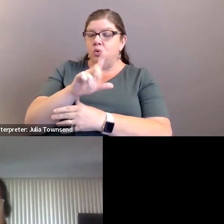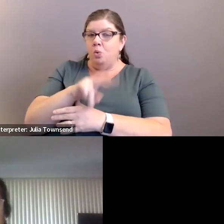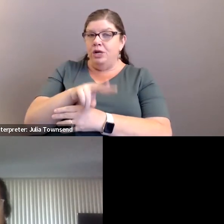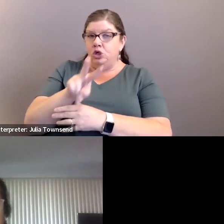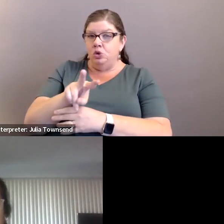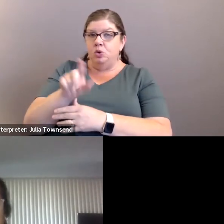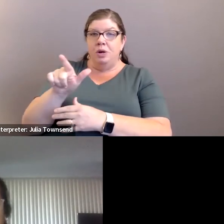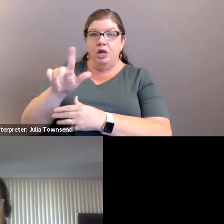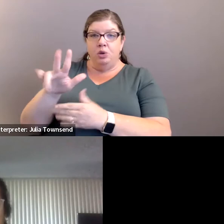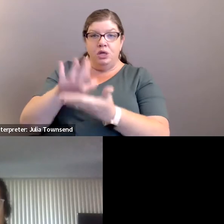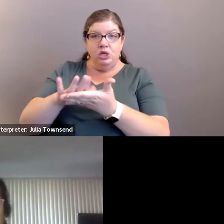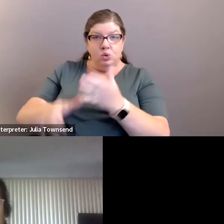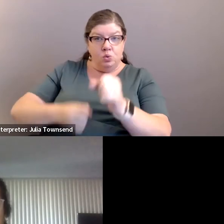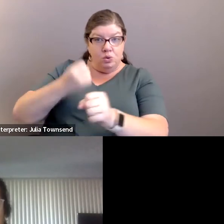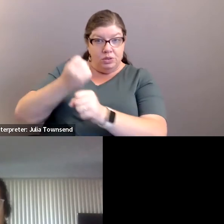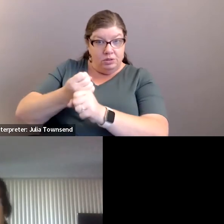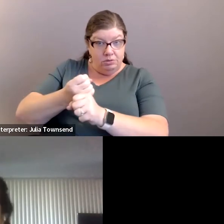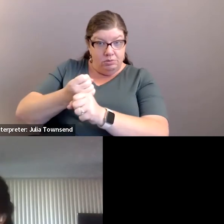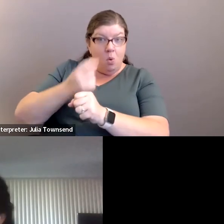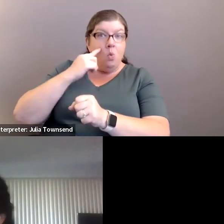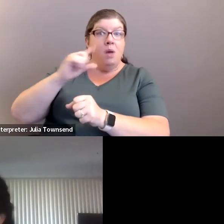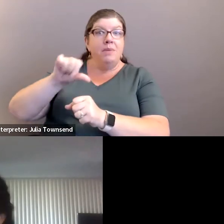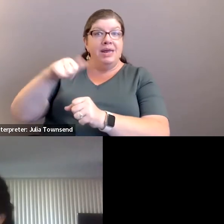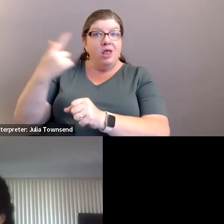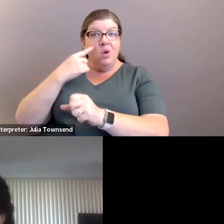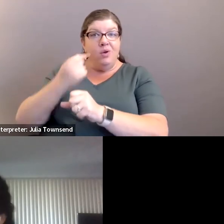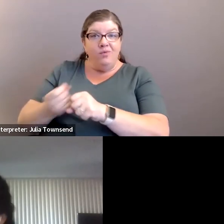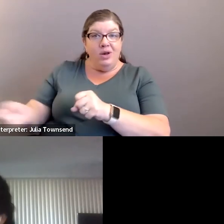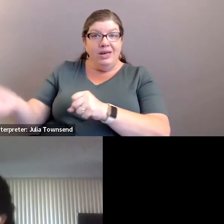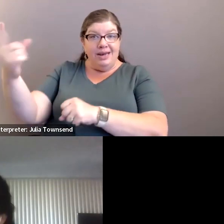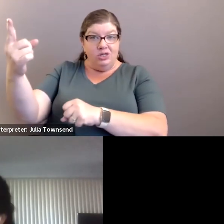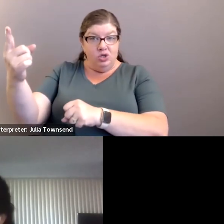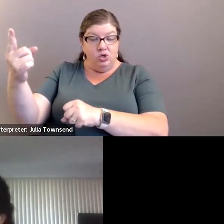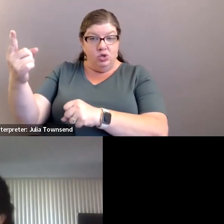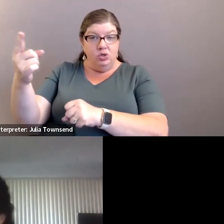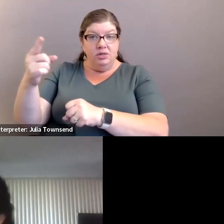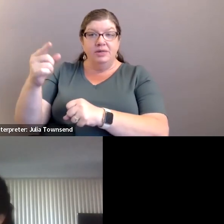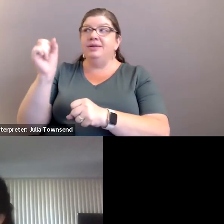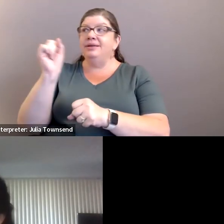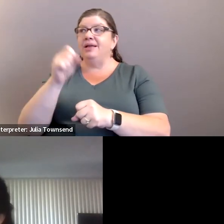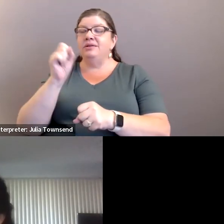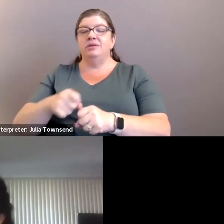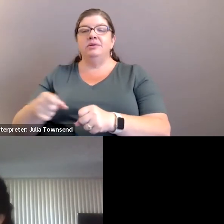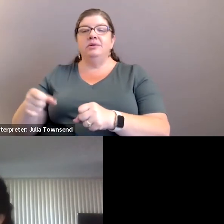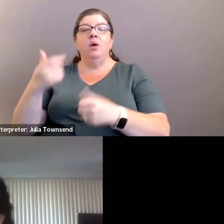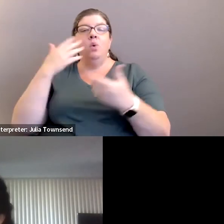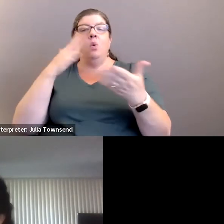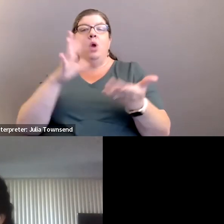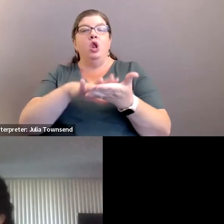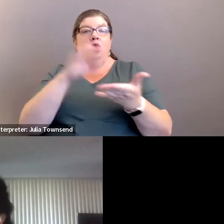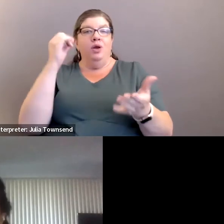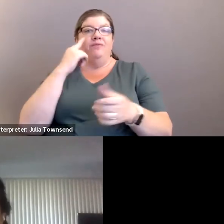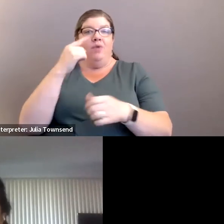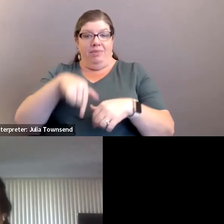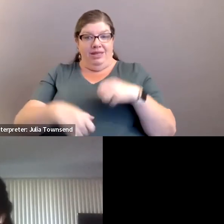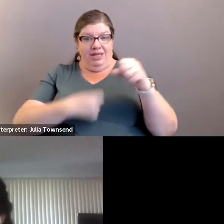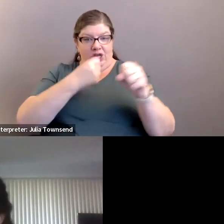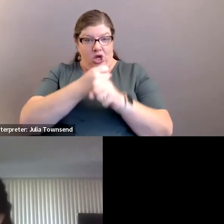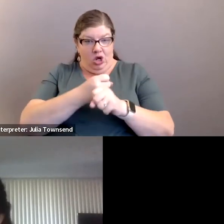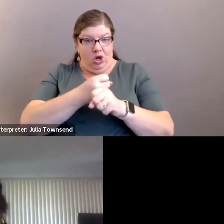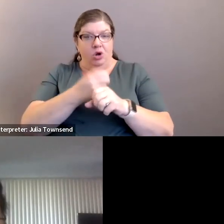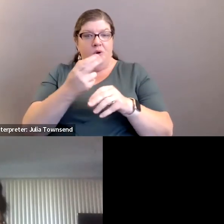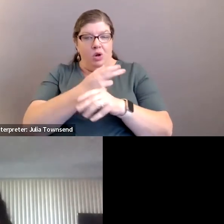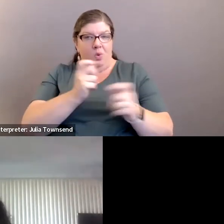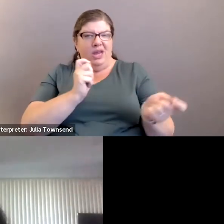23 school year is that correct you'll bring another one for the following school year is that right yes we want to learn from the year of implementation